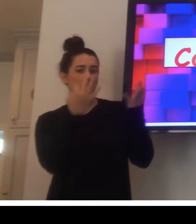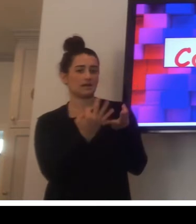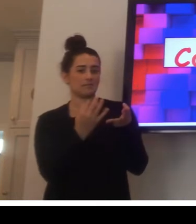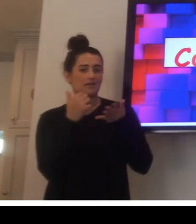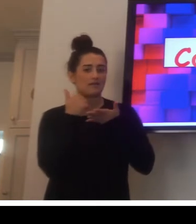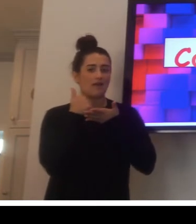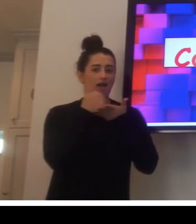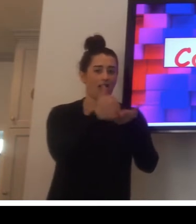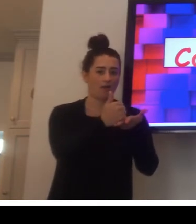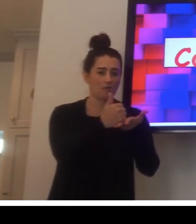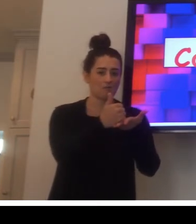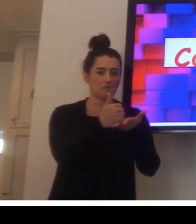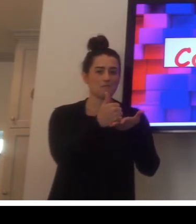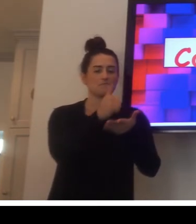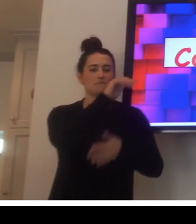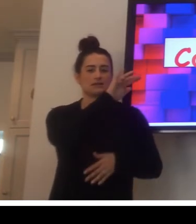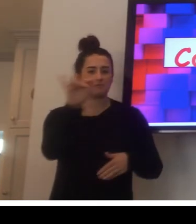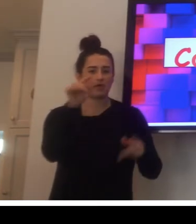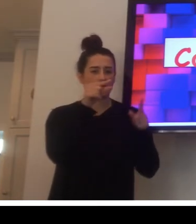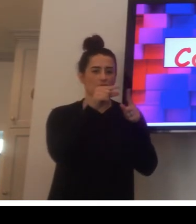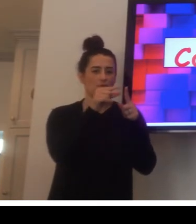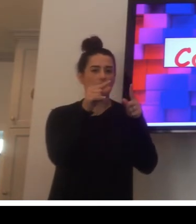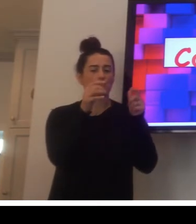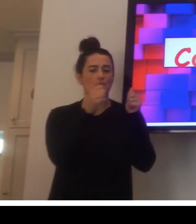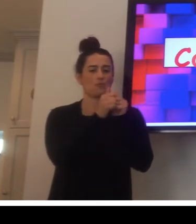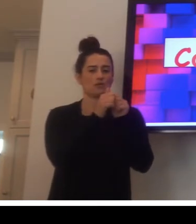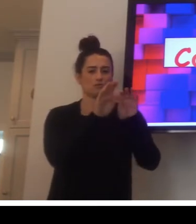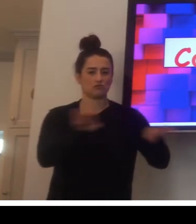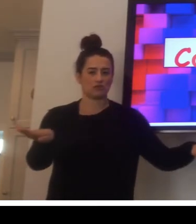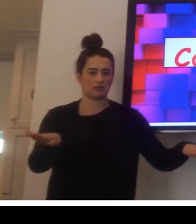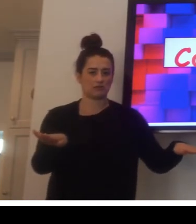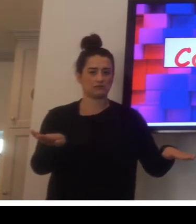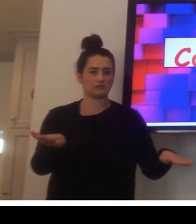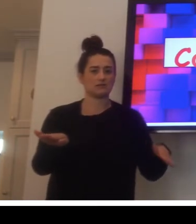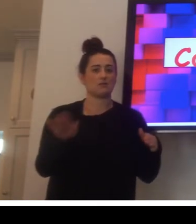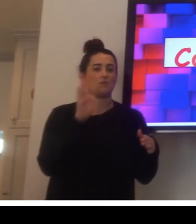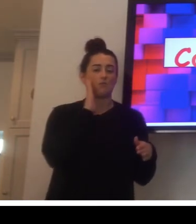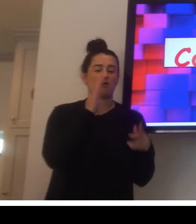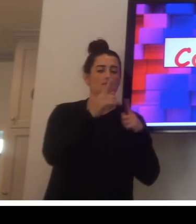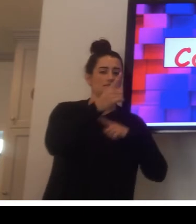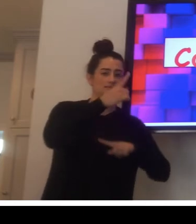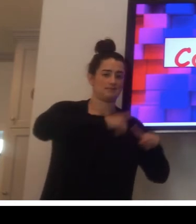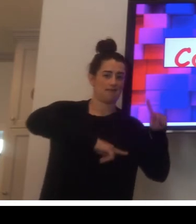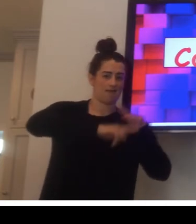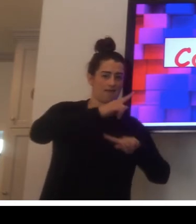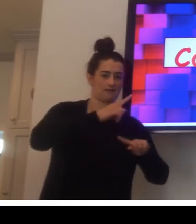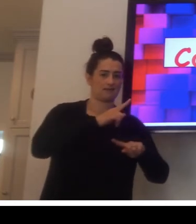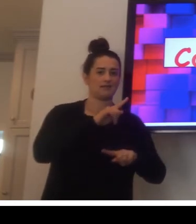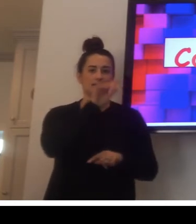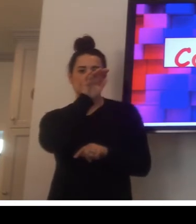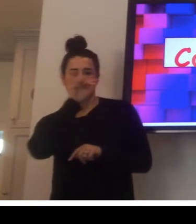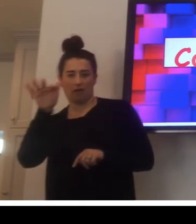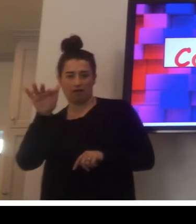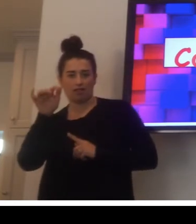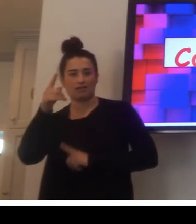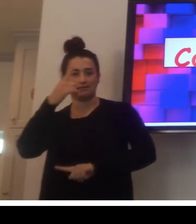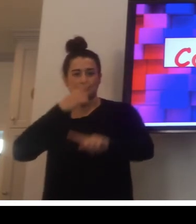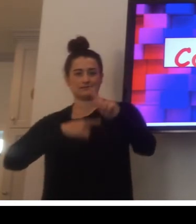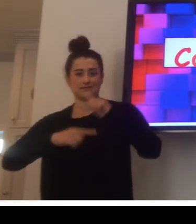Families, you can help by signing along with your child. I will sign the word, spell the word,